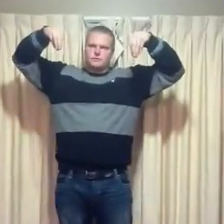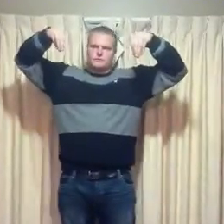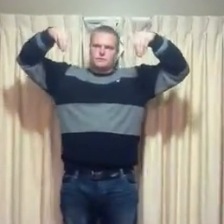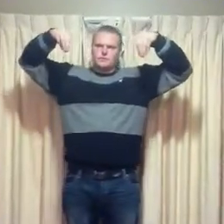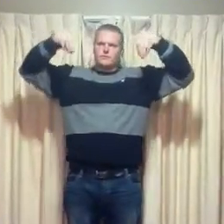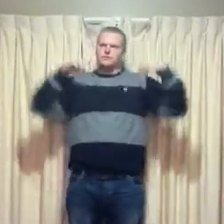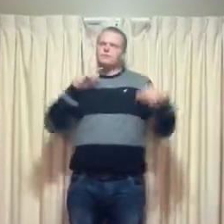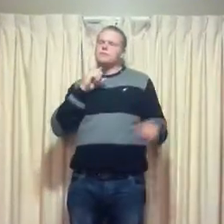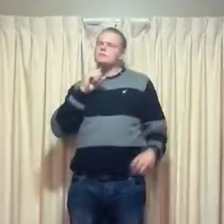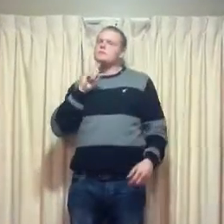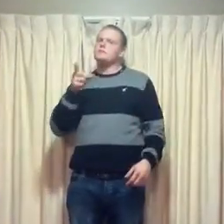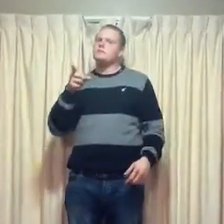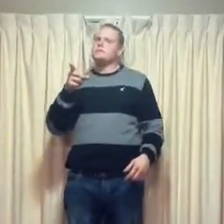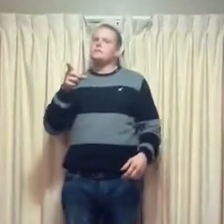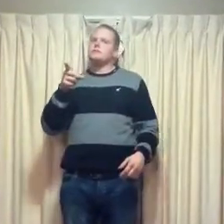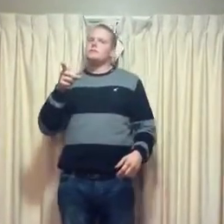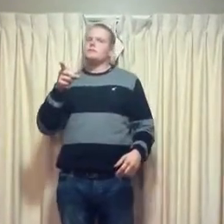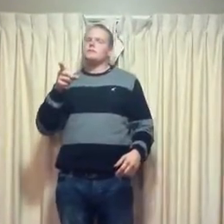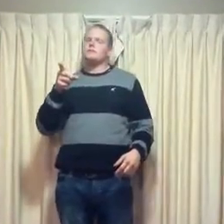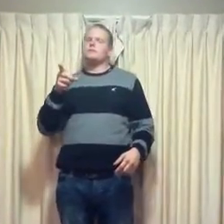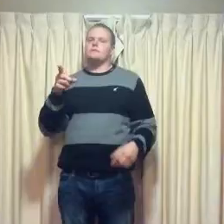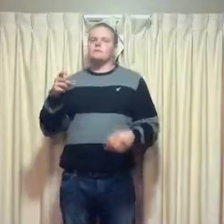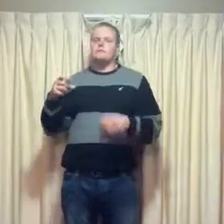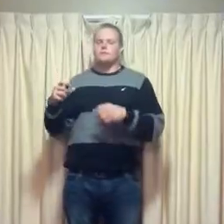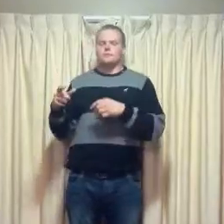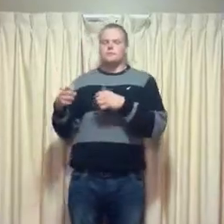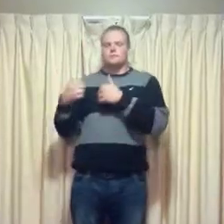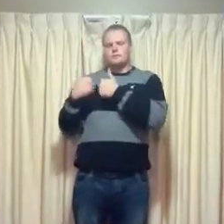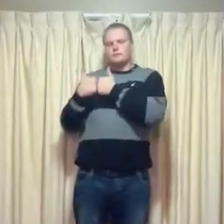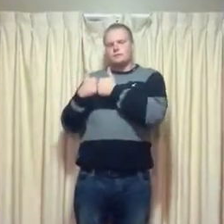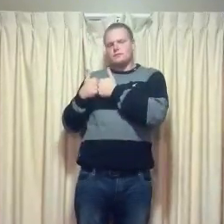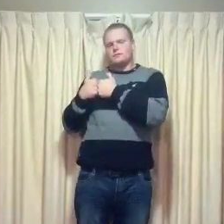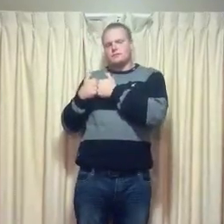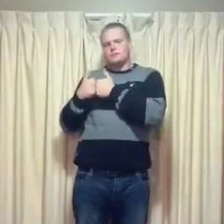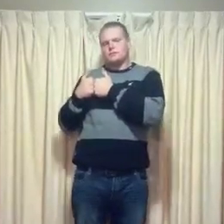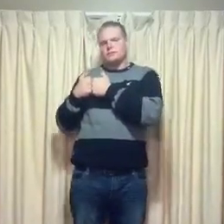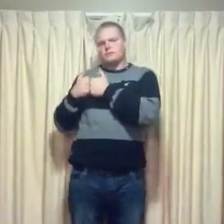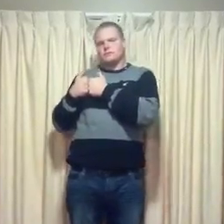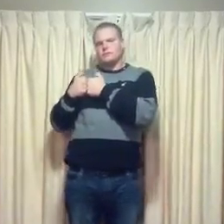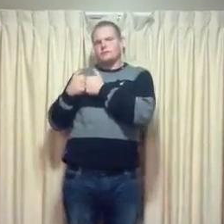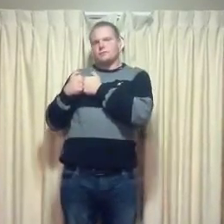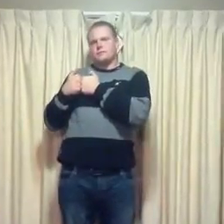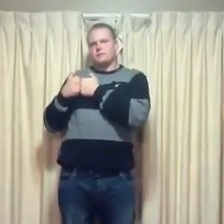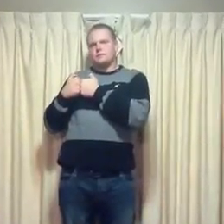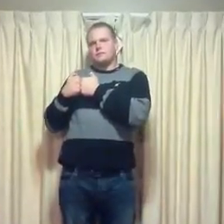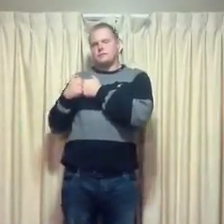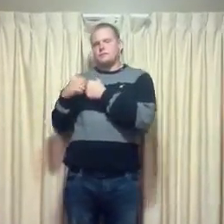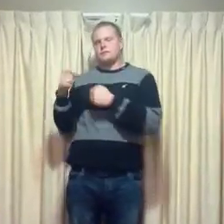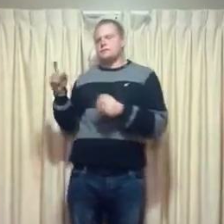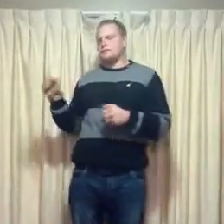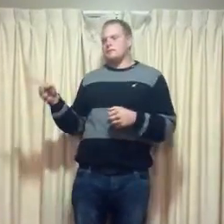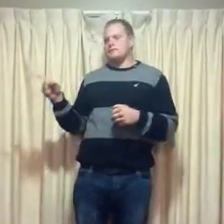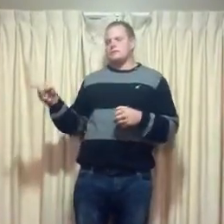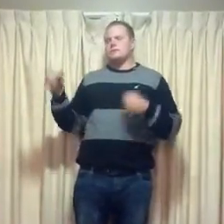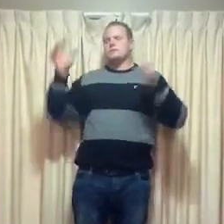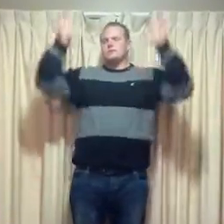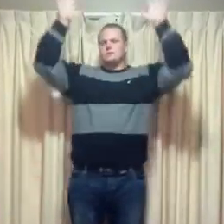as I turn out the light, I say, my darling, you are